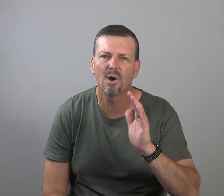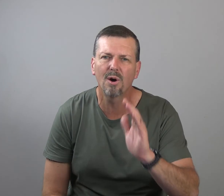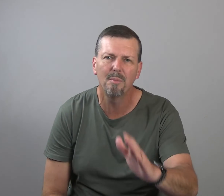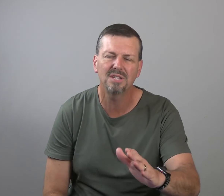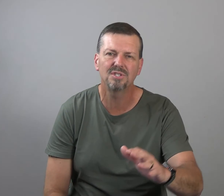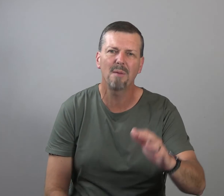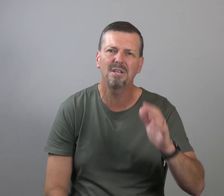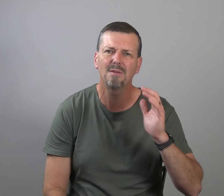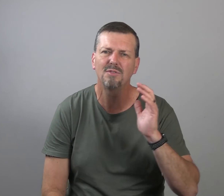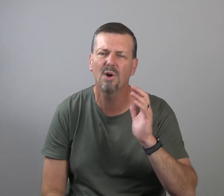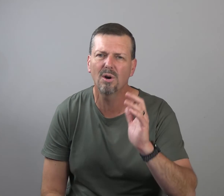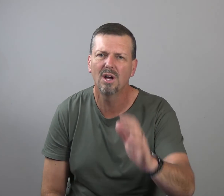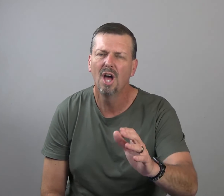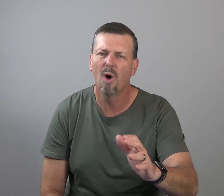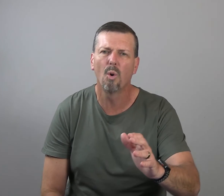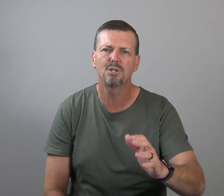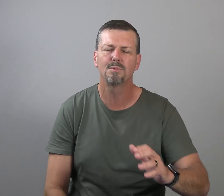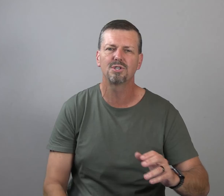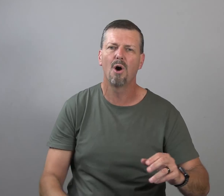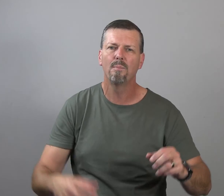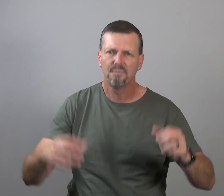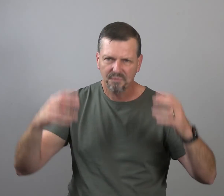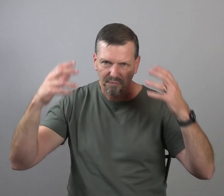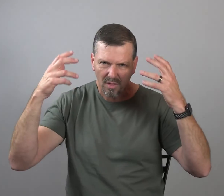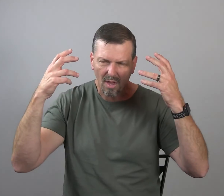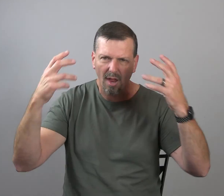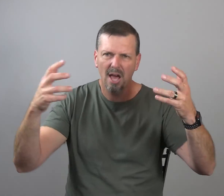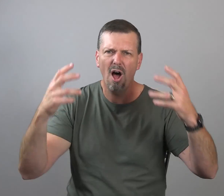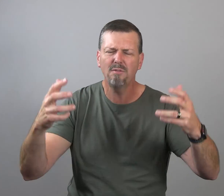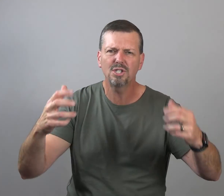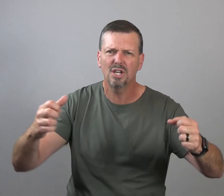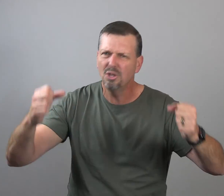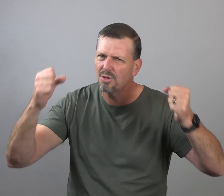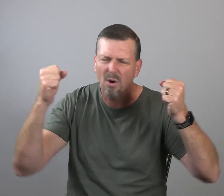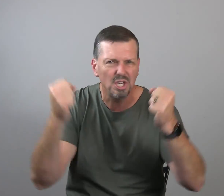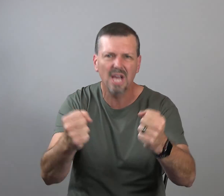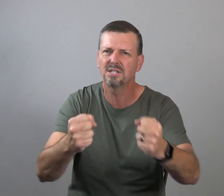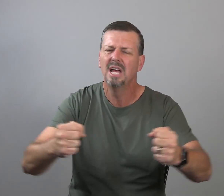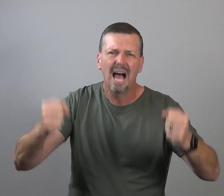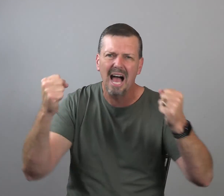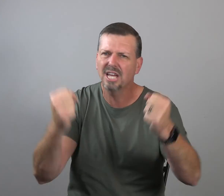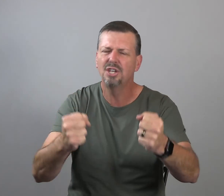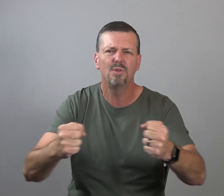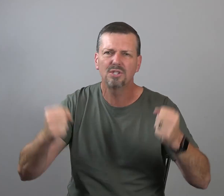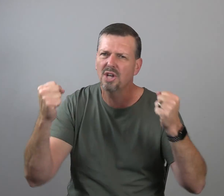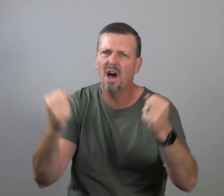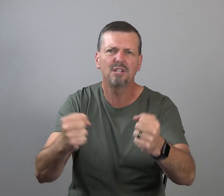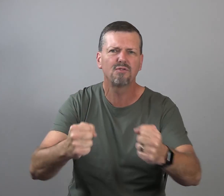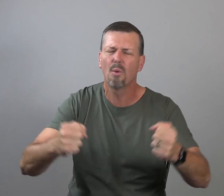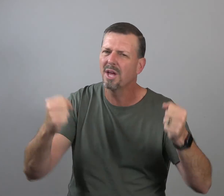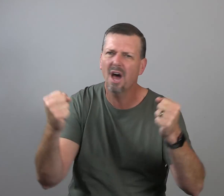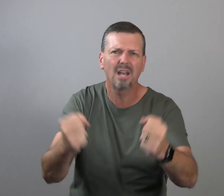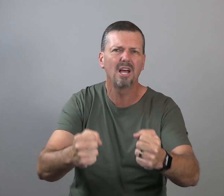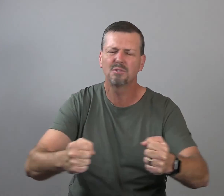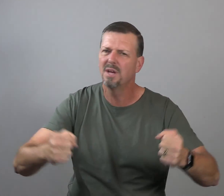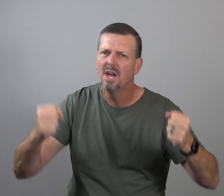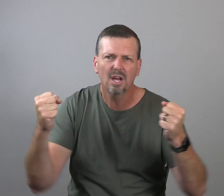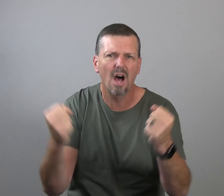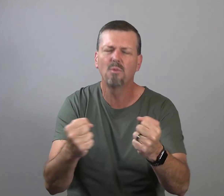have you heard a message? How many times have you heard a worship song and all of a sudden you thought, yes, I can do this. God is for me. God loves me. God